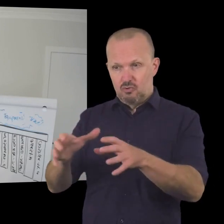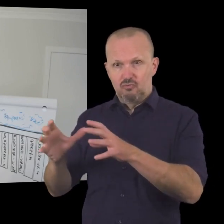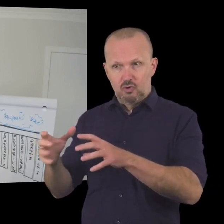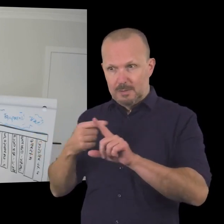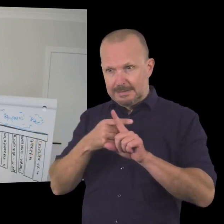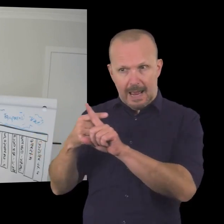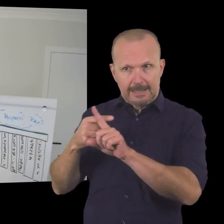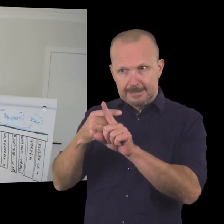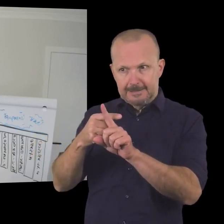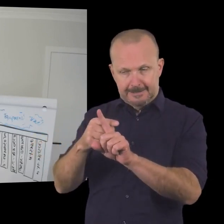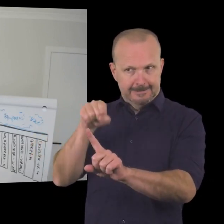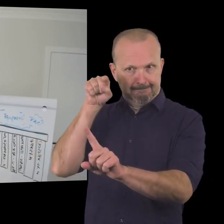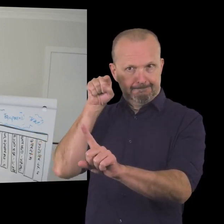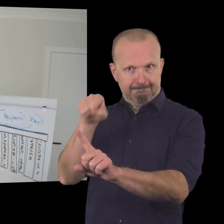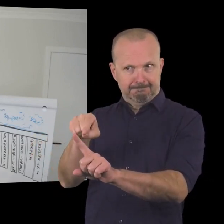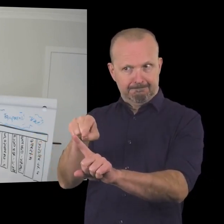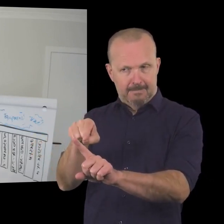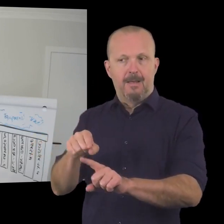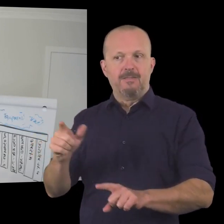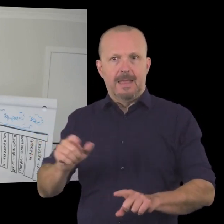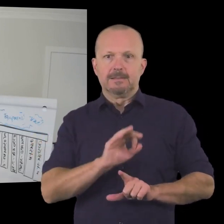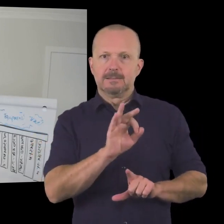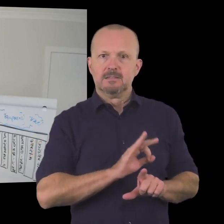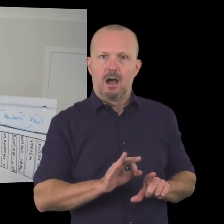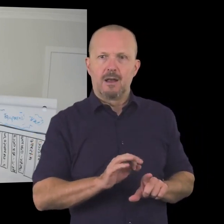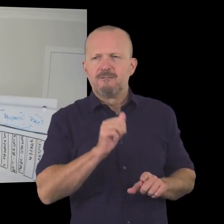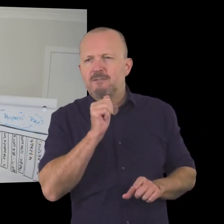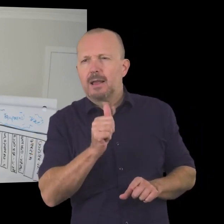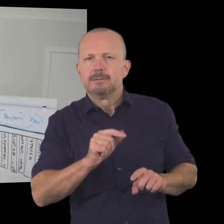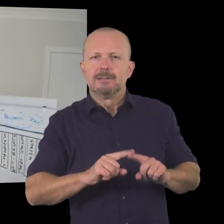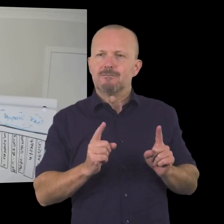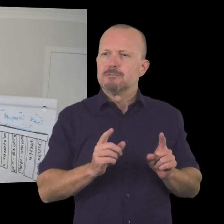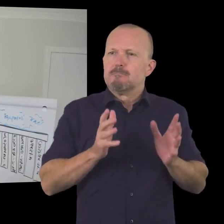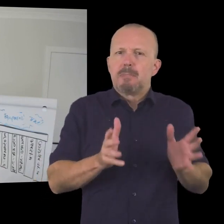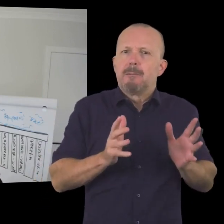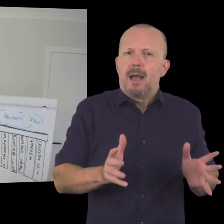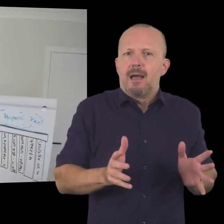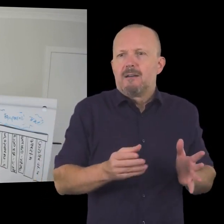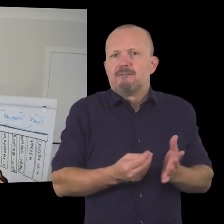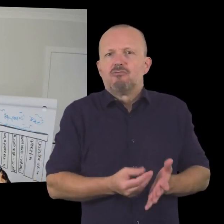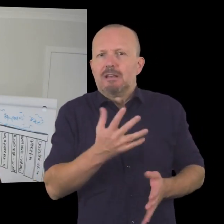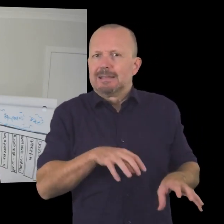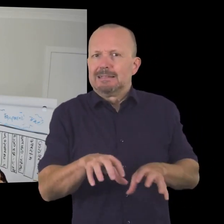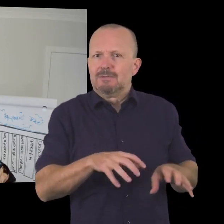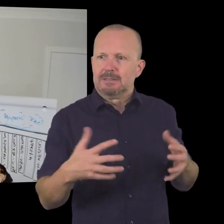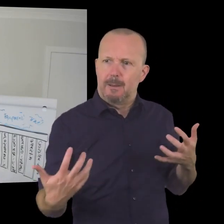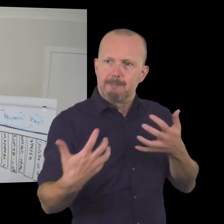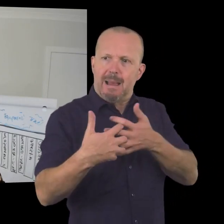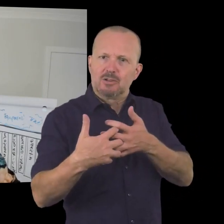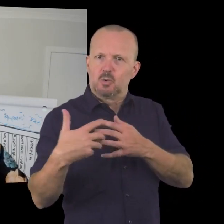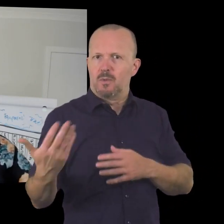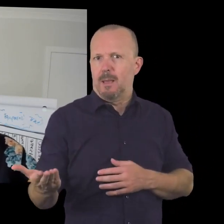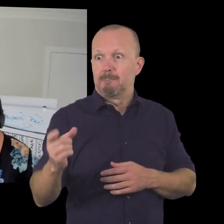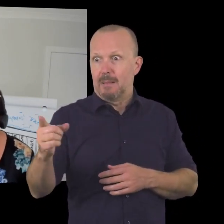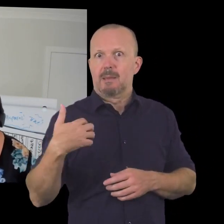target in your community and then create a really exciting different fundraising activity that will appeal to that target market